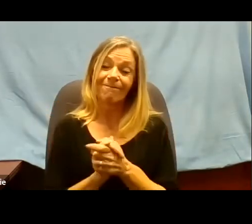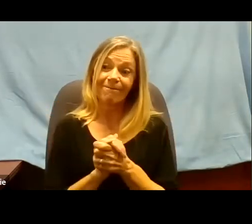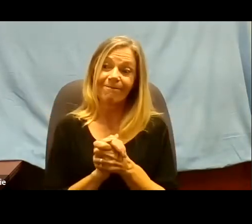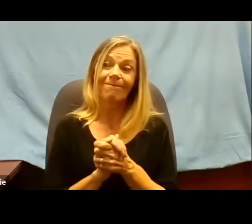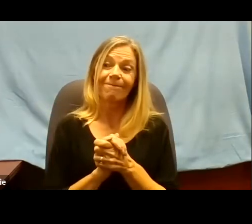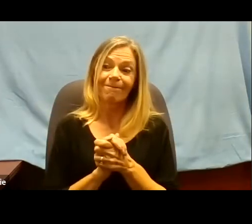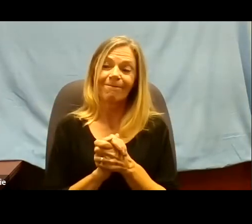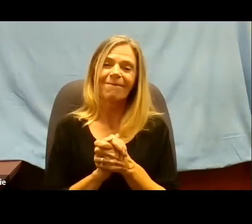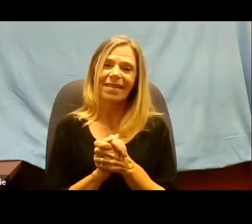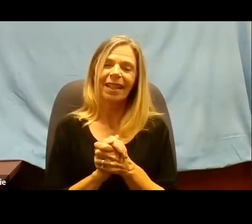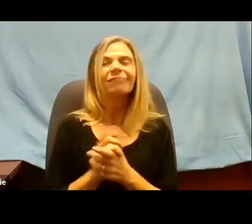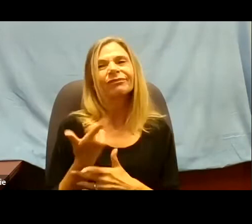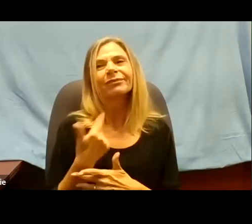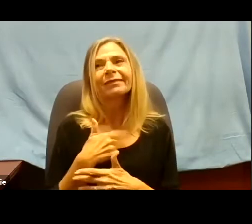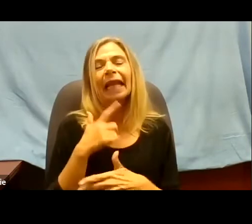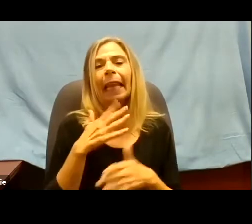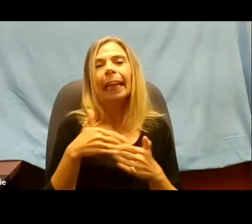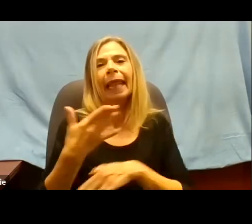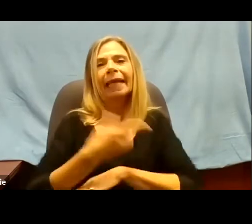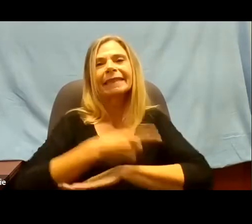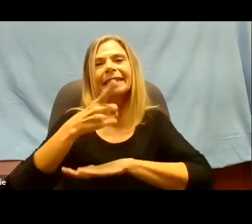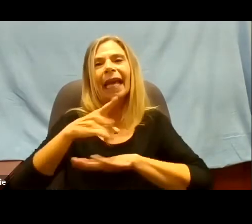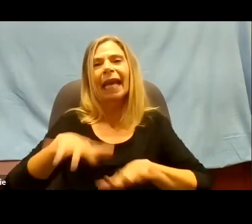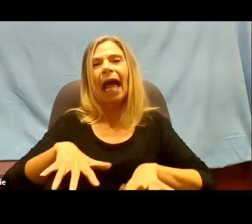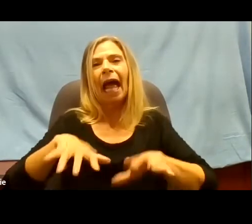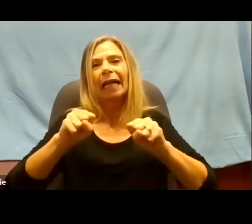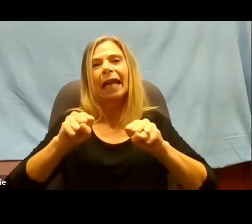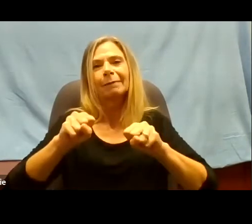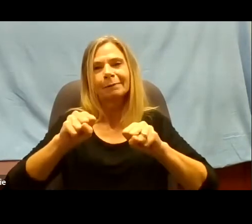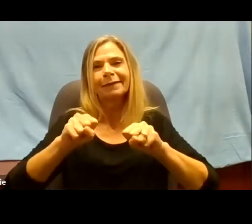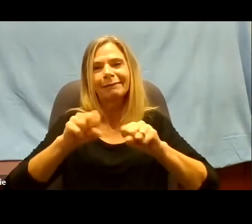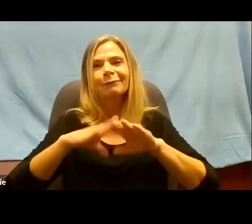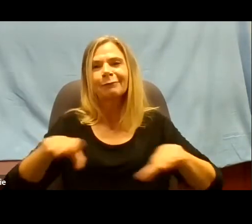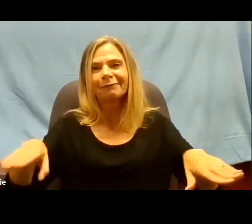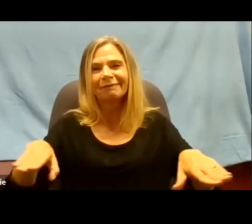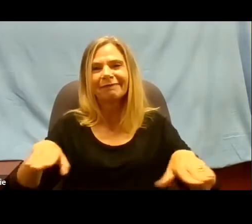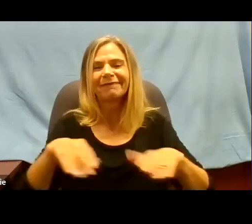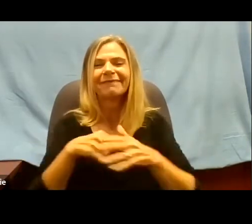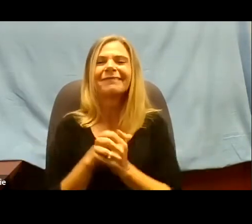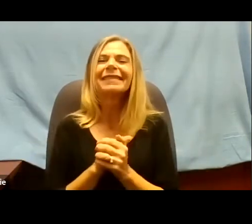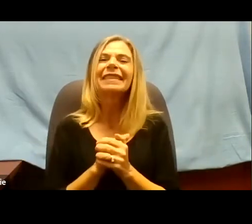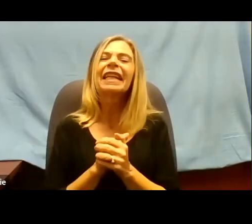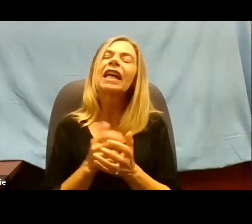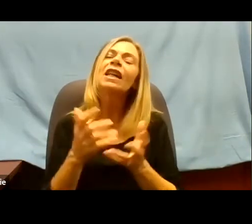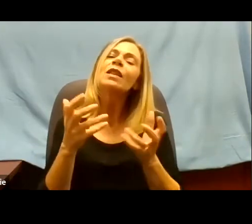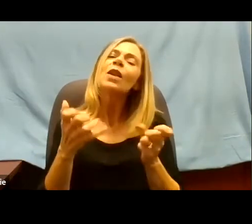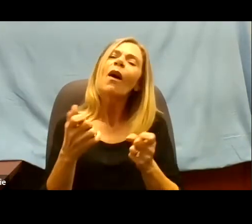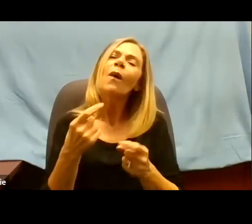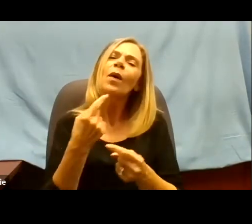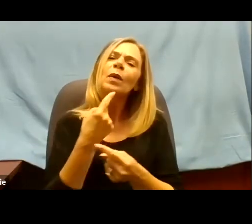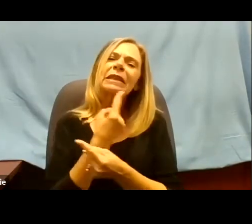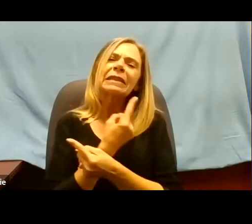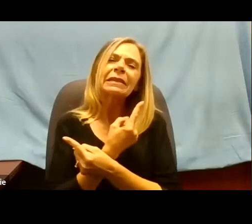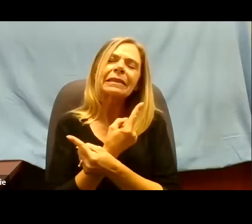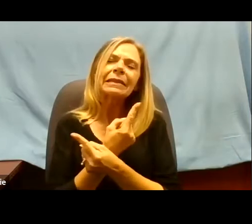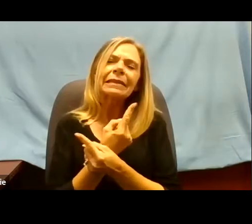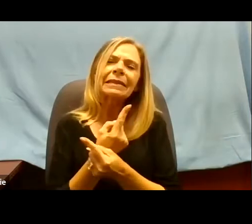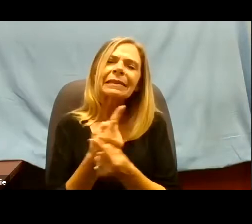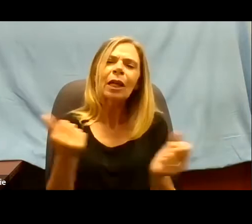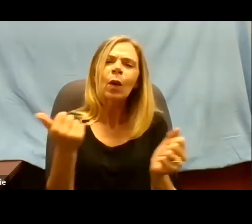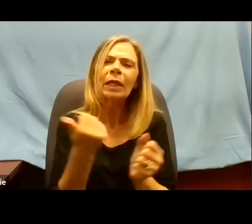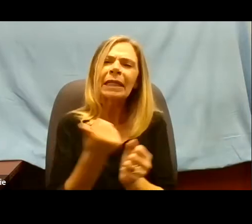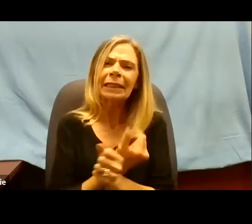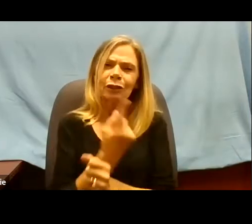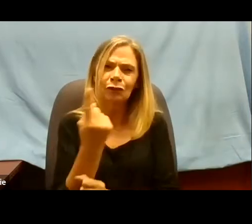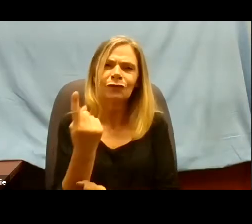We adopted them the next day. And so I want to say to each and every one of you